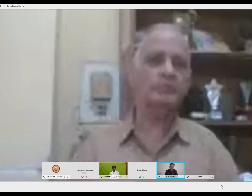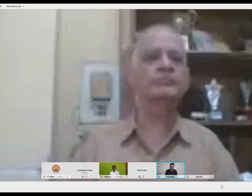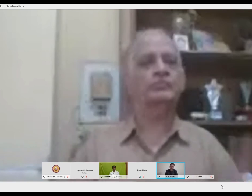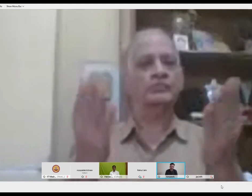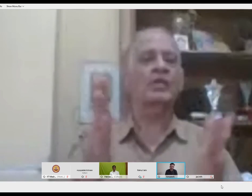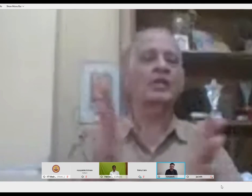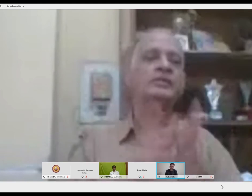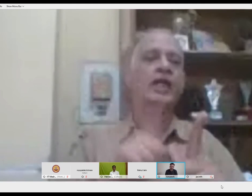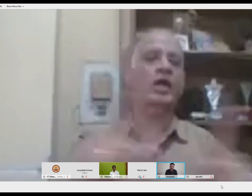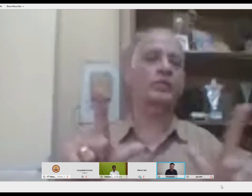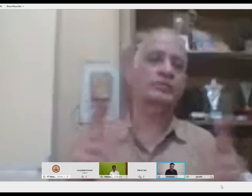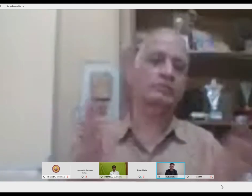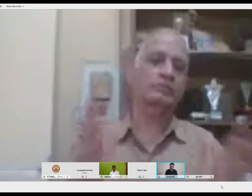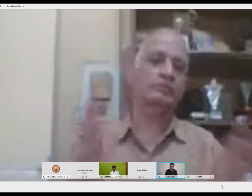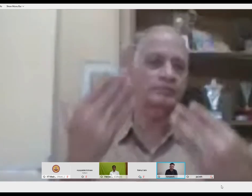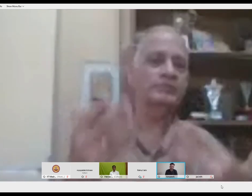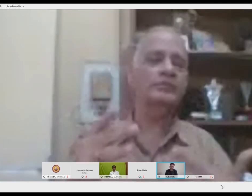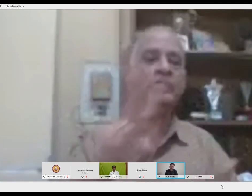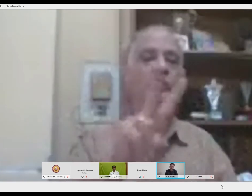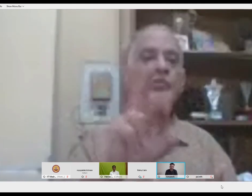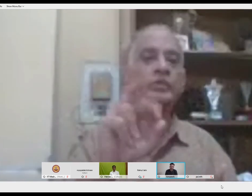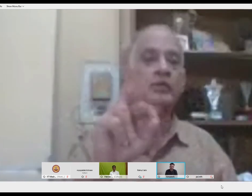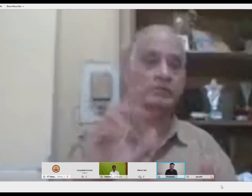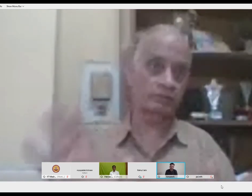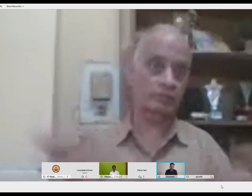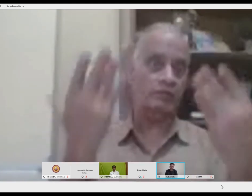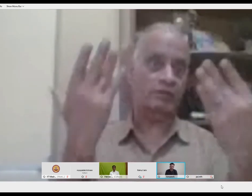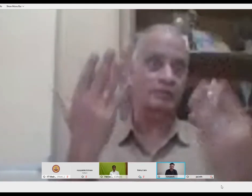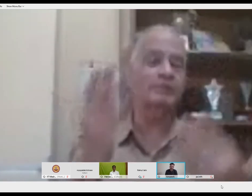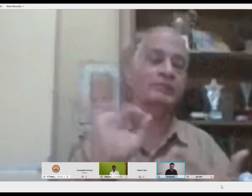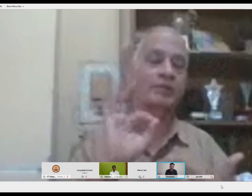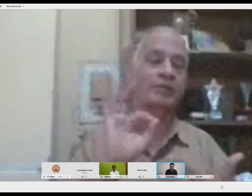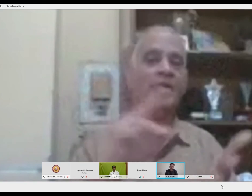So slowly sign language was used and propagated and advocated for.